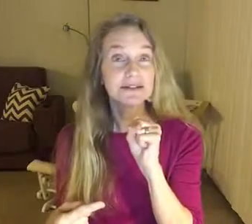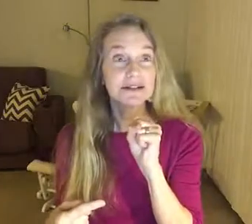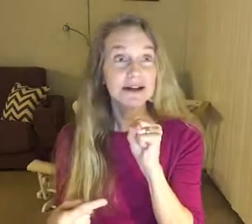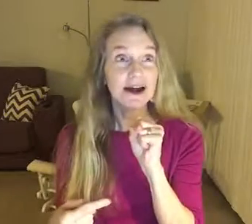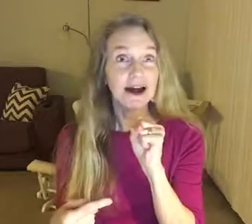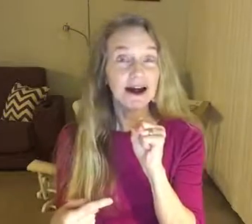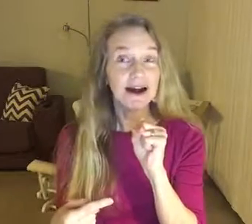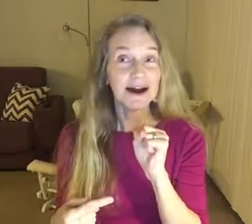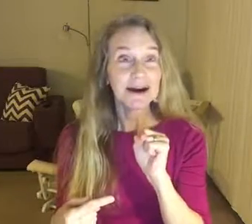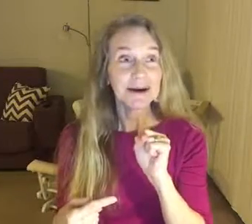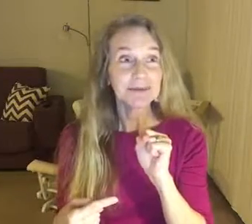um,